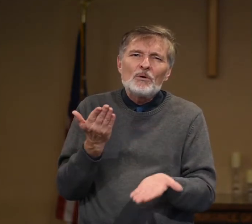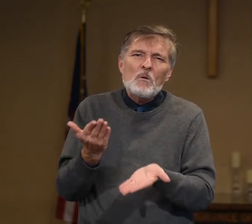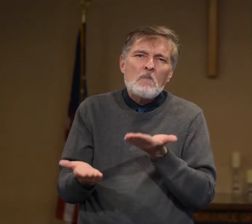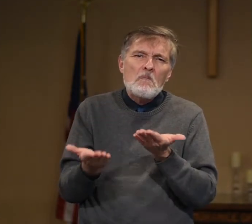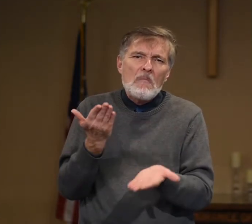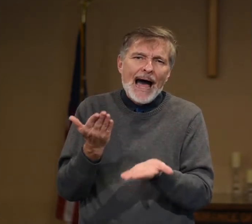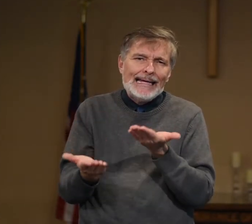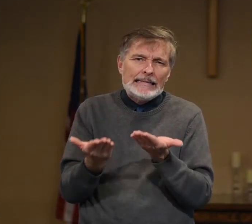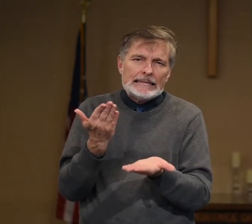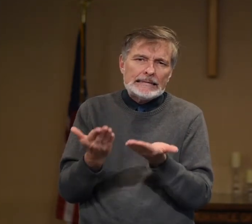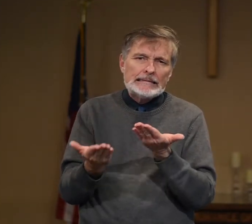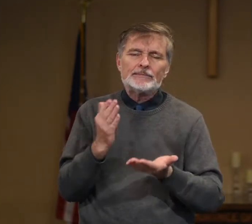might.